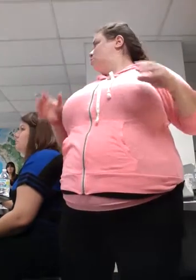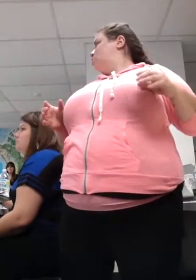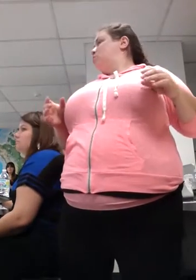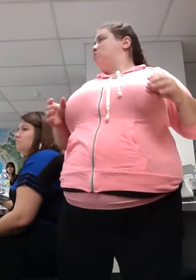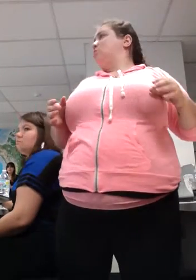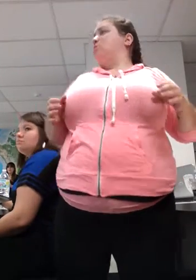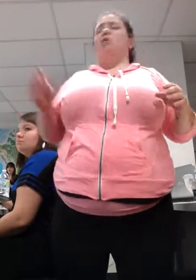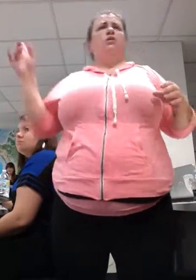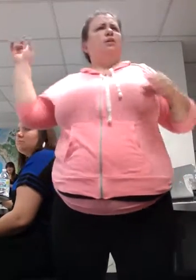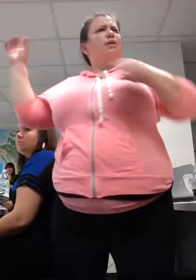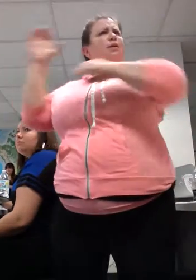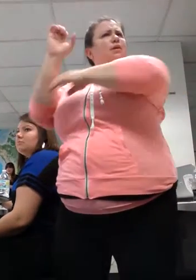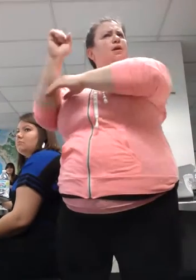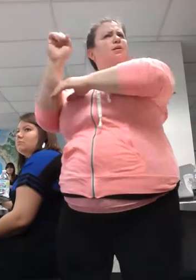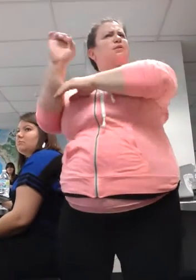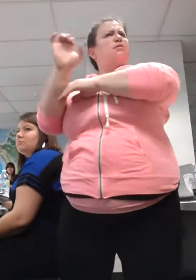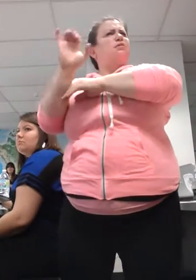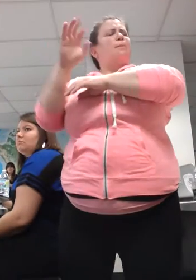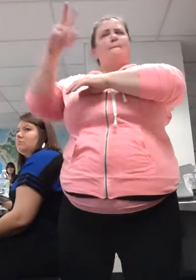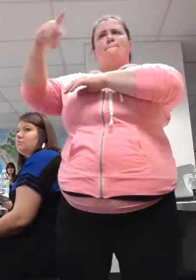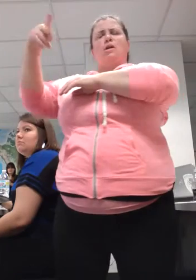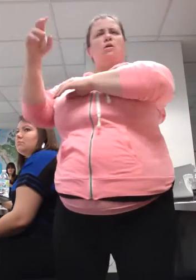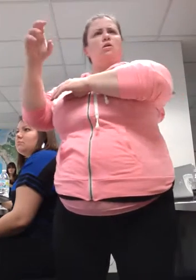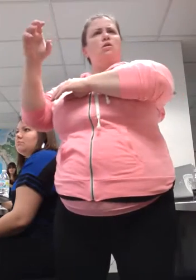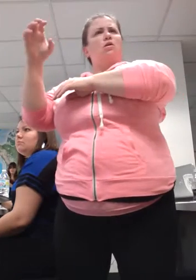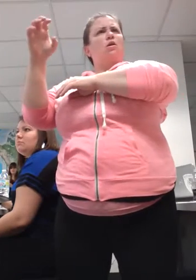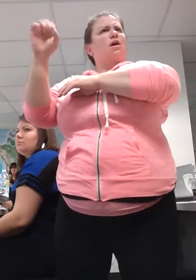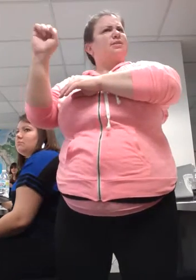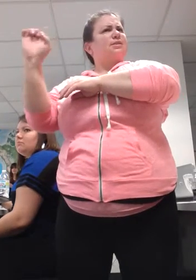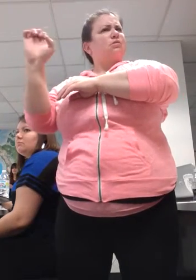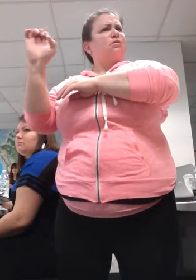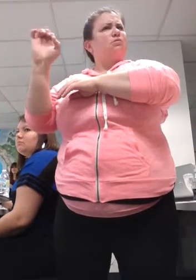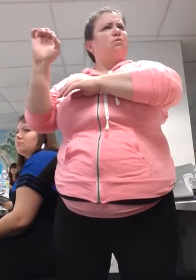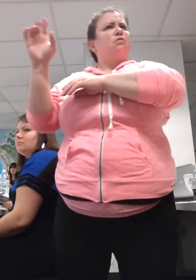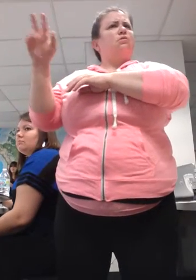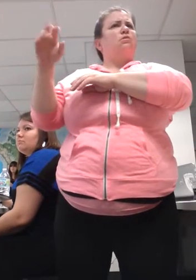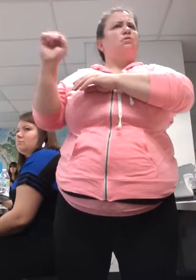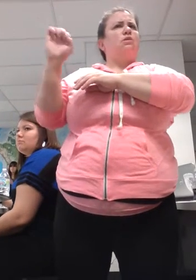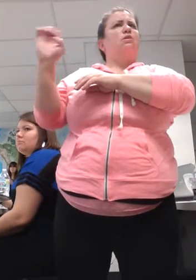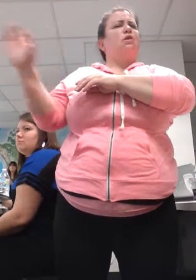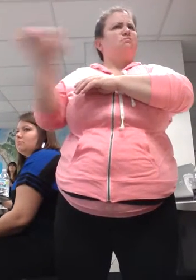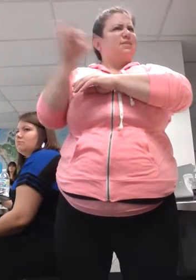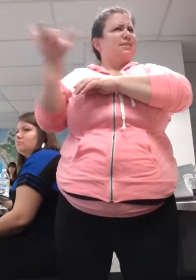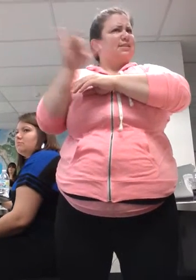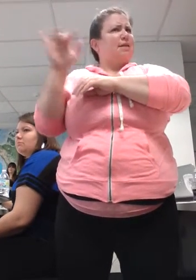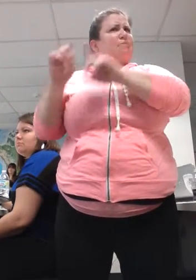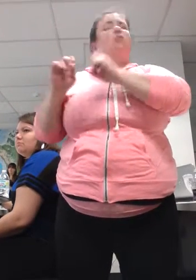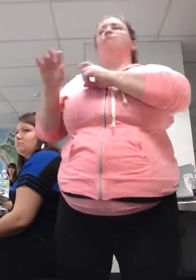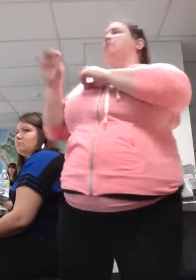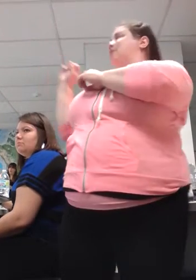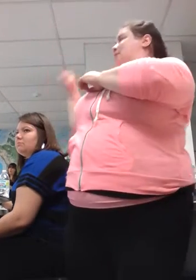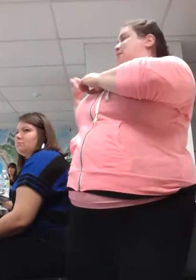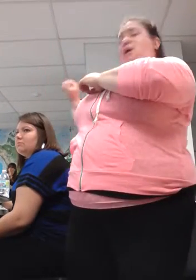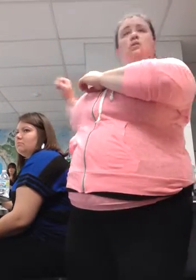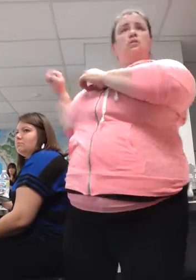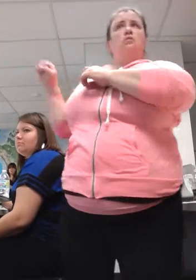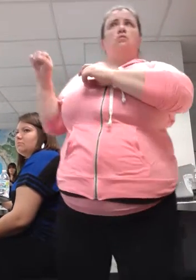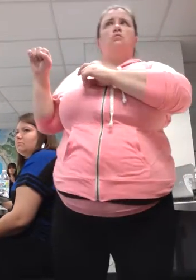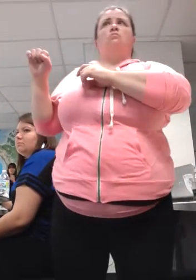Yes. Yeah. PSE is the old term that we used to use, pigeon signed English. And